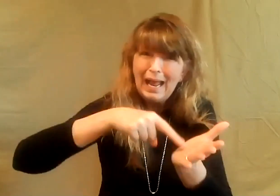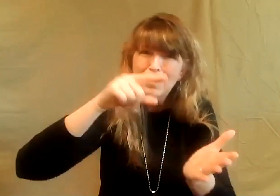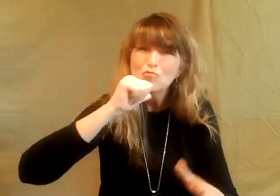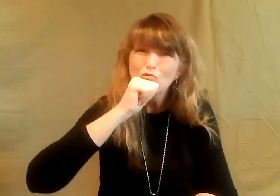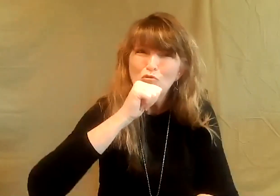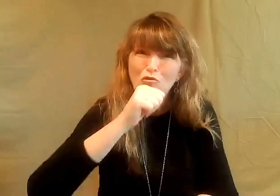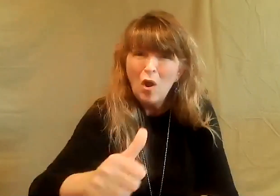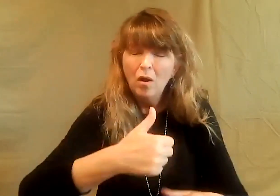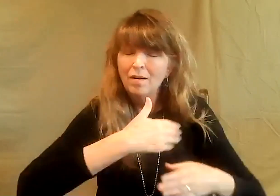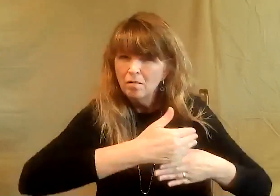afford this.